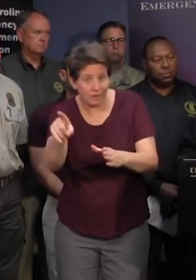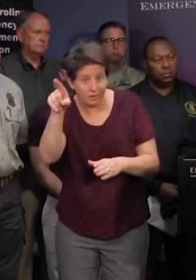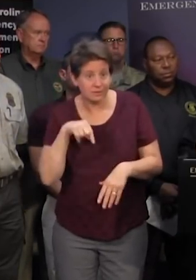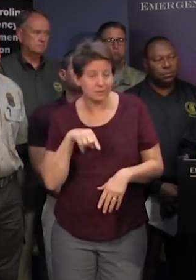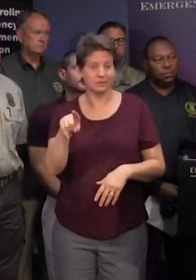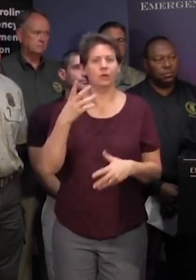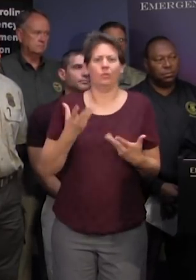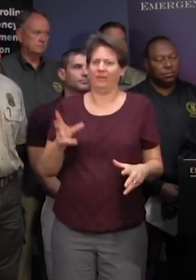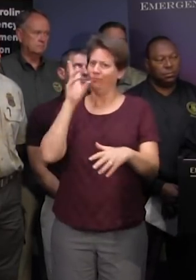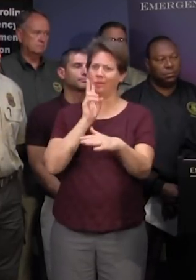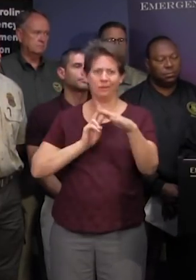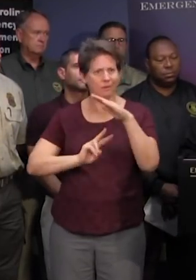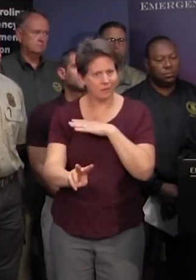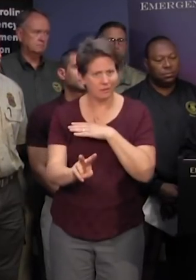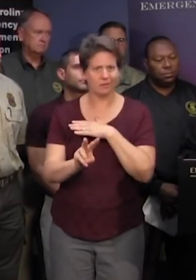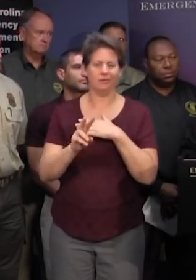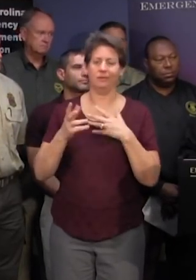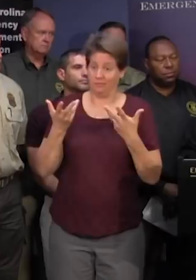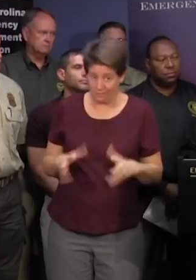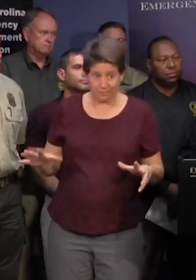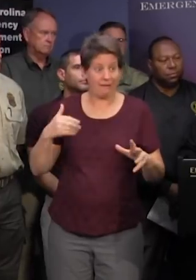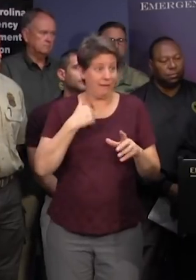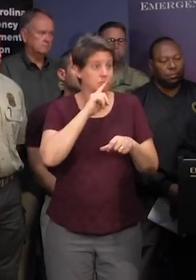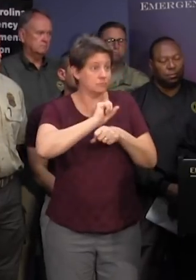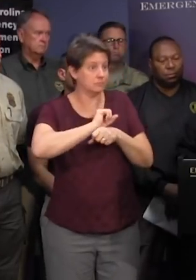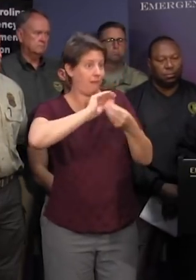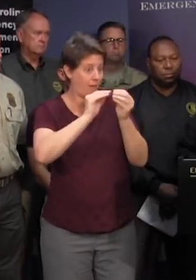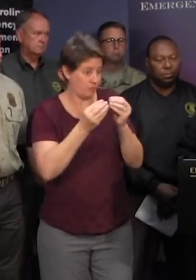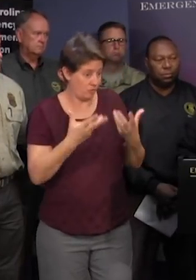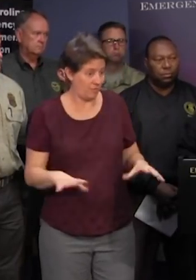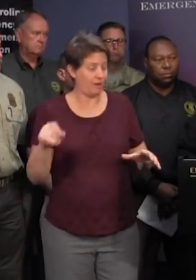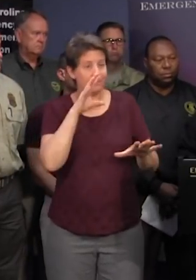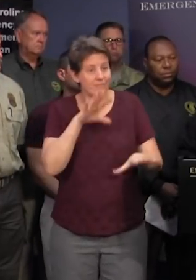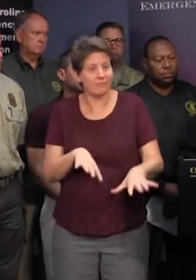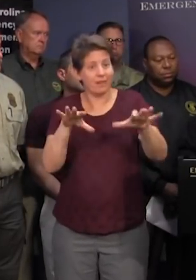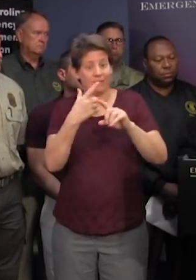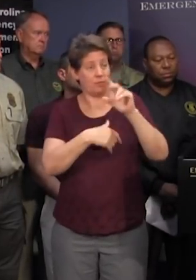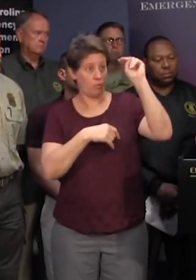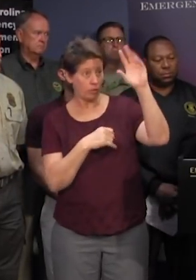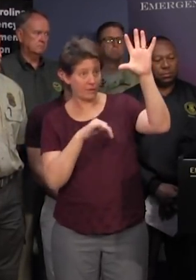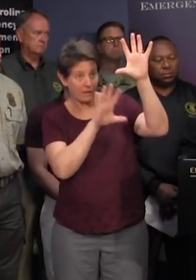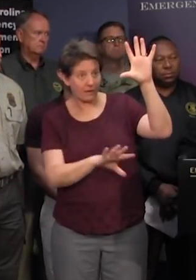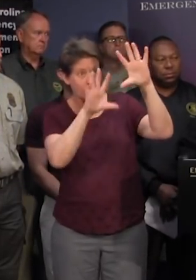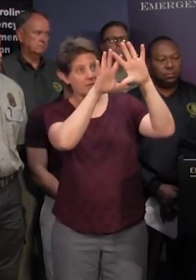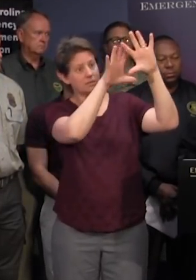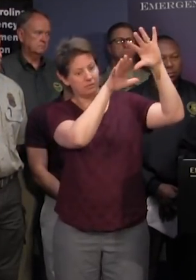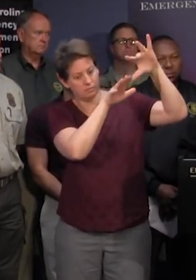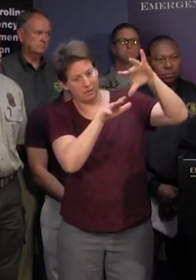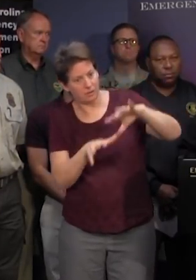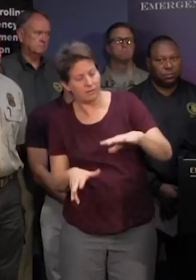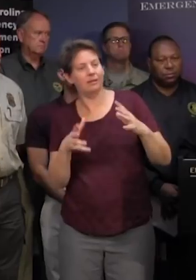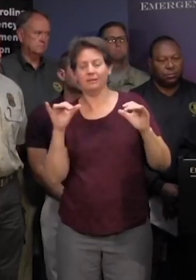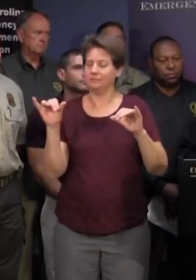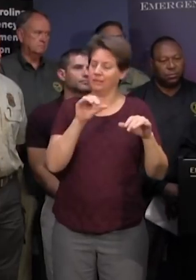predicted based on actual rainfall data and flooding that's occurring in north carolina as that comes south as we've